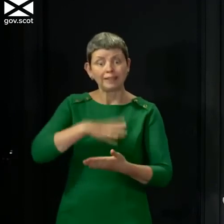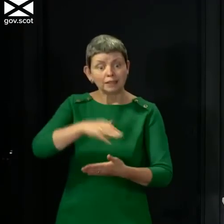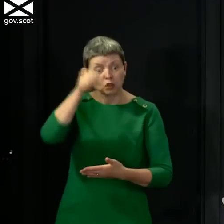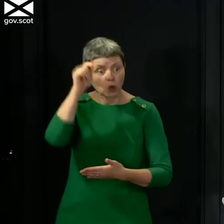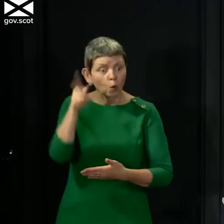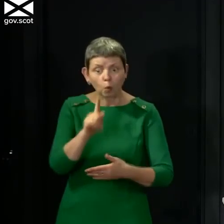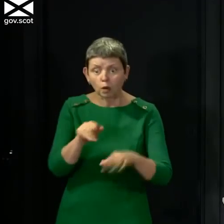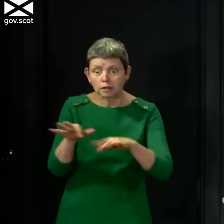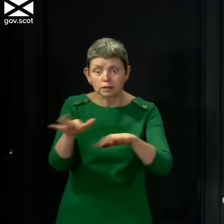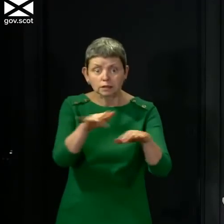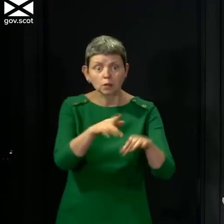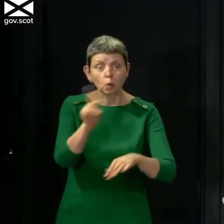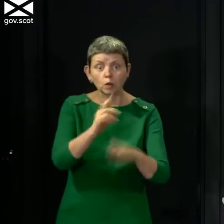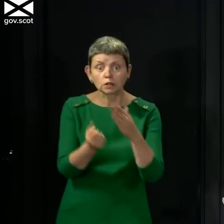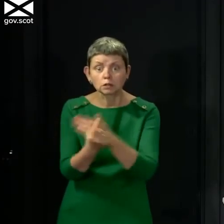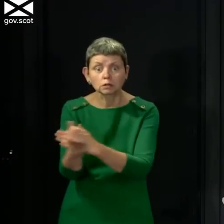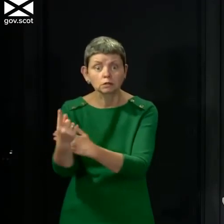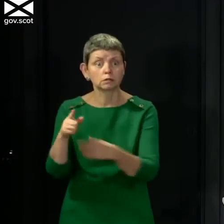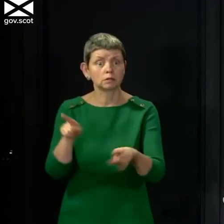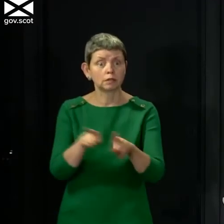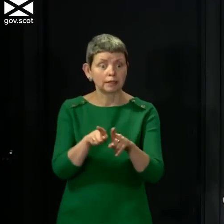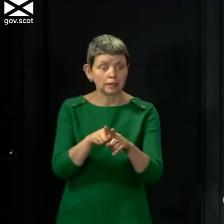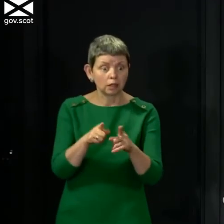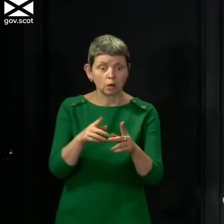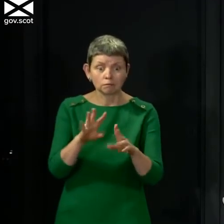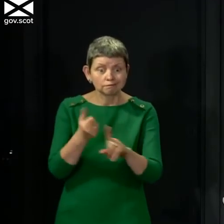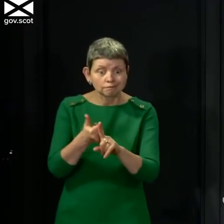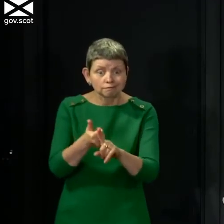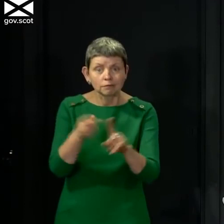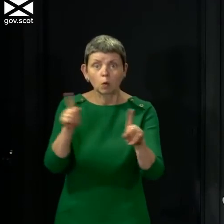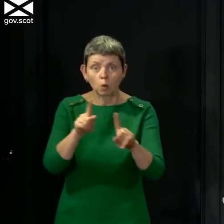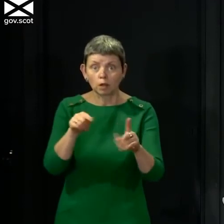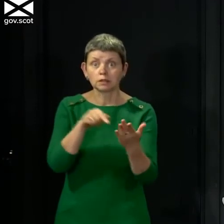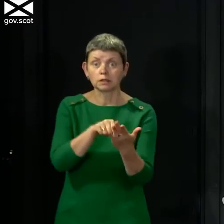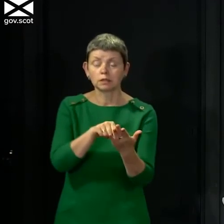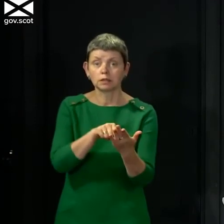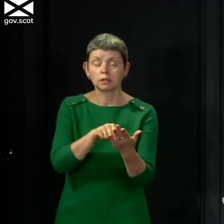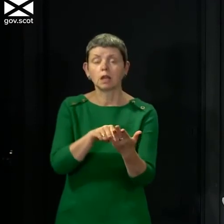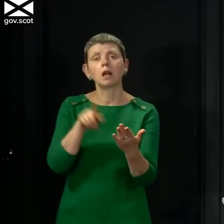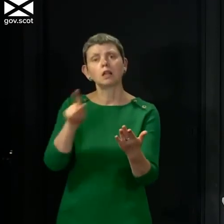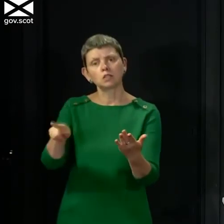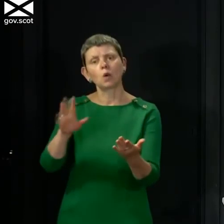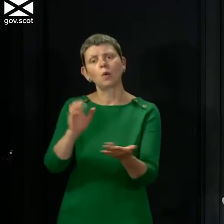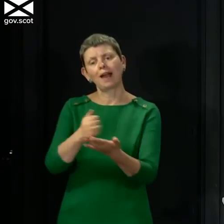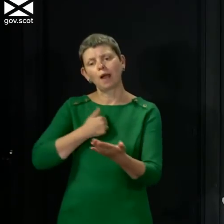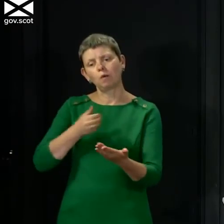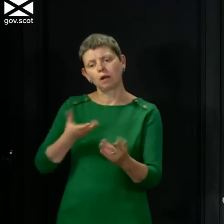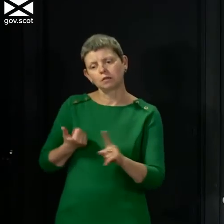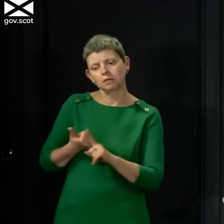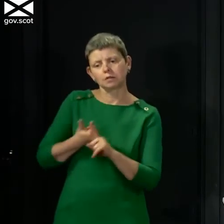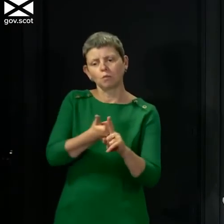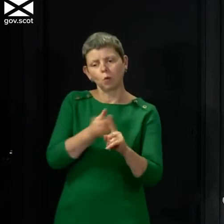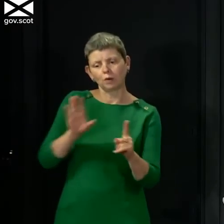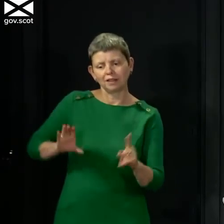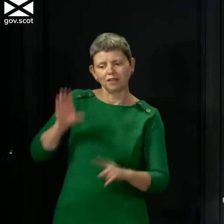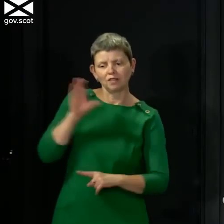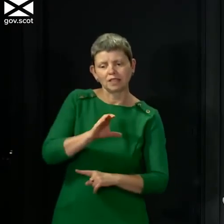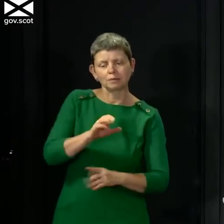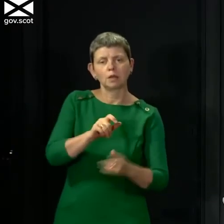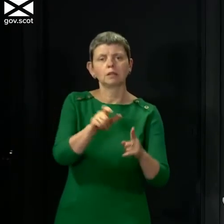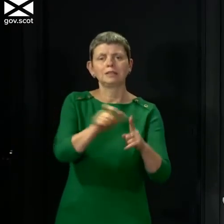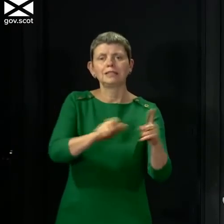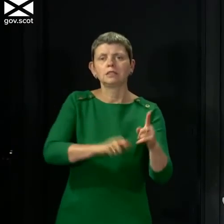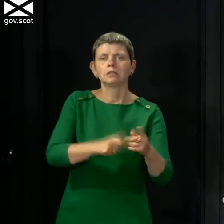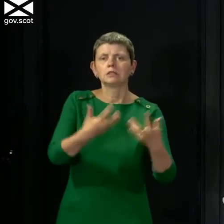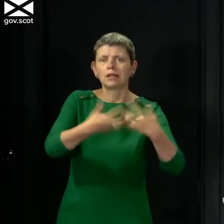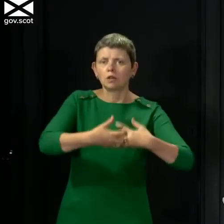areas where we have to intervene and we will continue to take steps. I mentioned the investment in digital technology and working with teachers